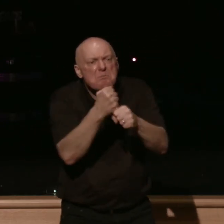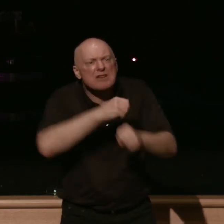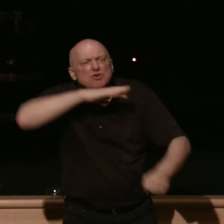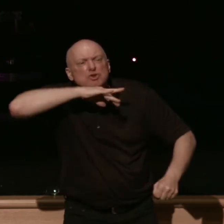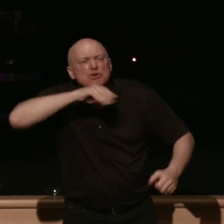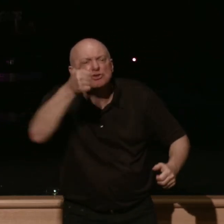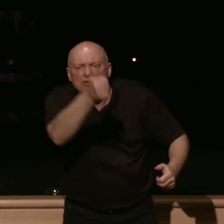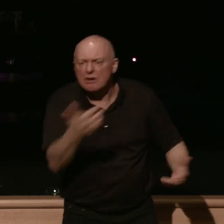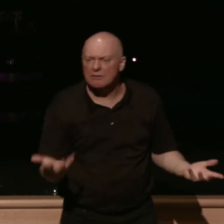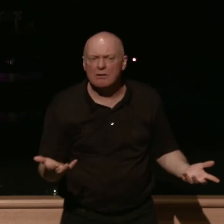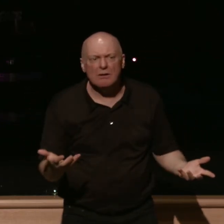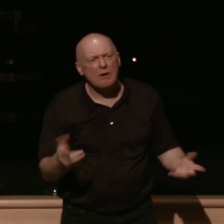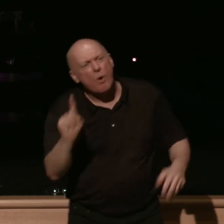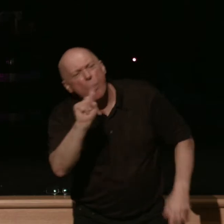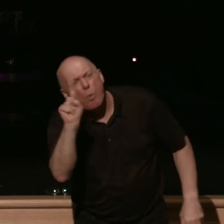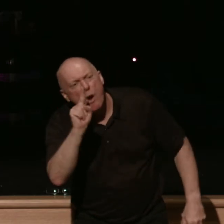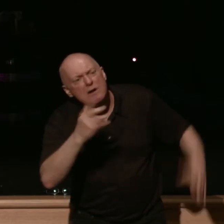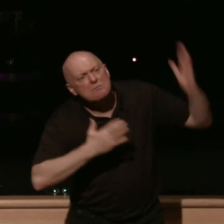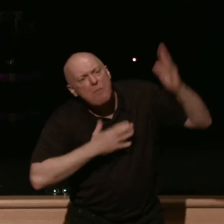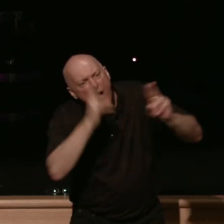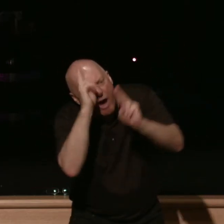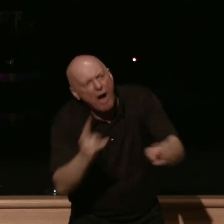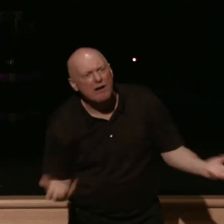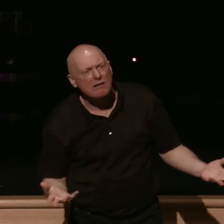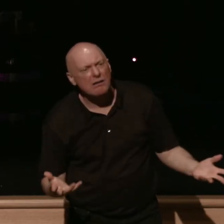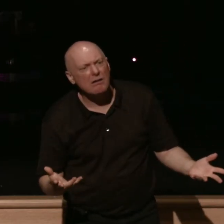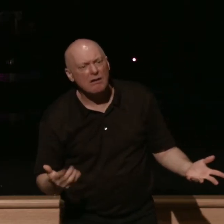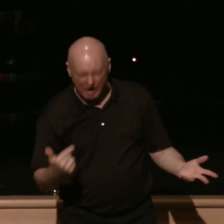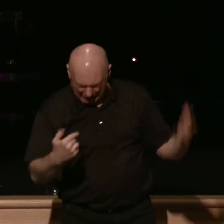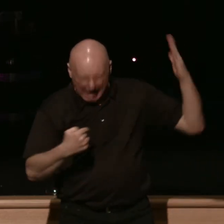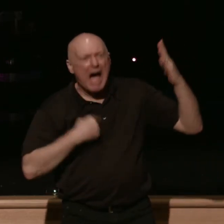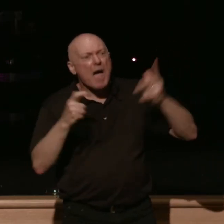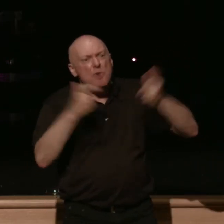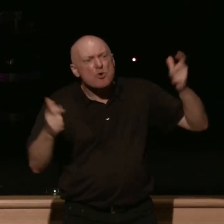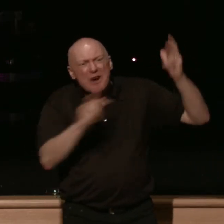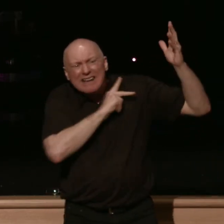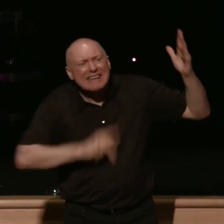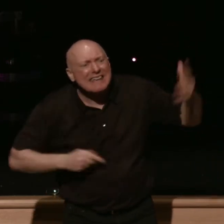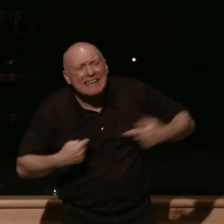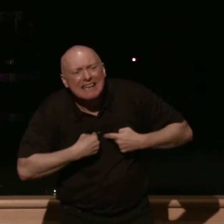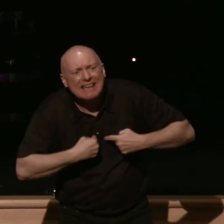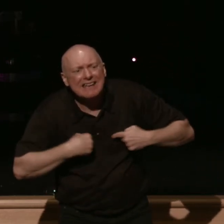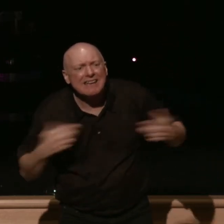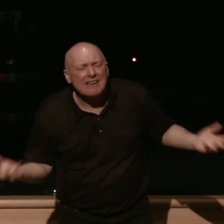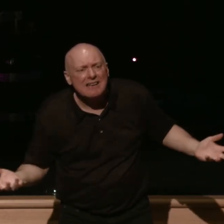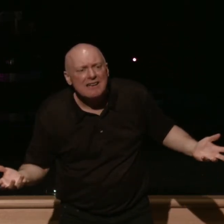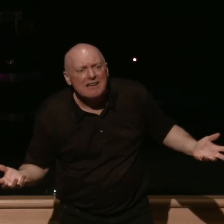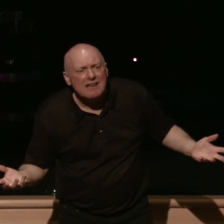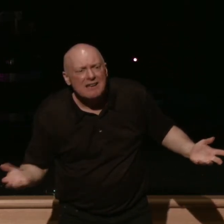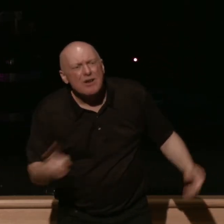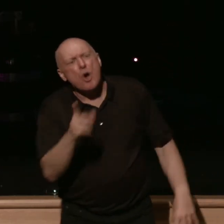Where's my honor? I'm a great king, says the Lord of hosts. Who do you think you are?